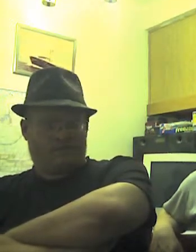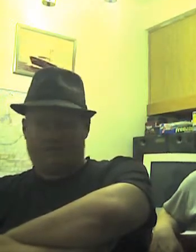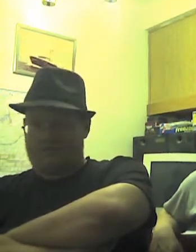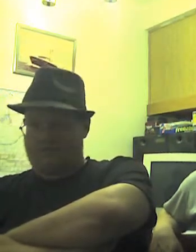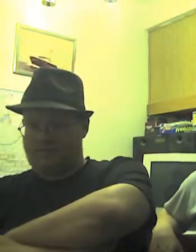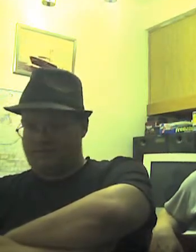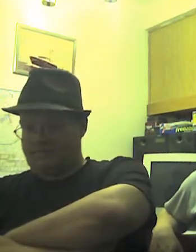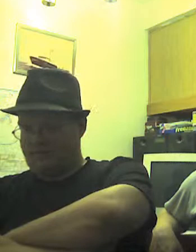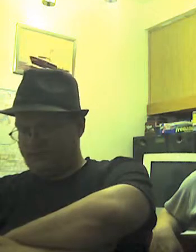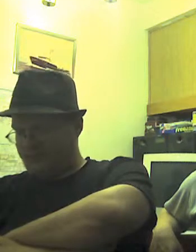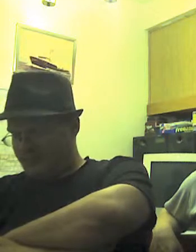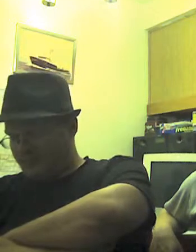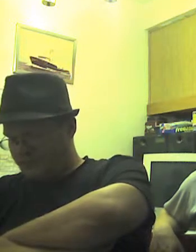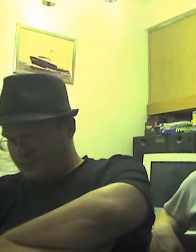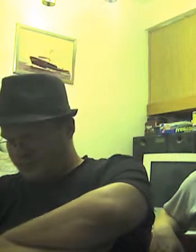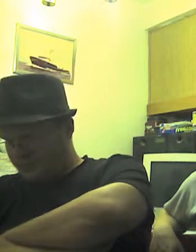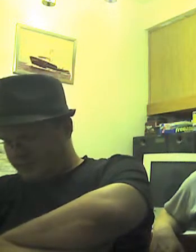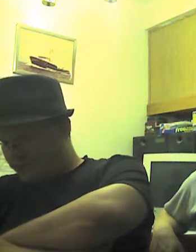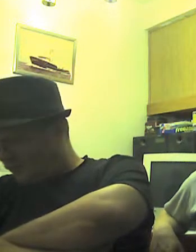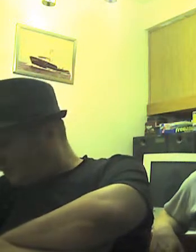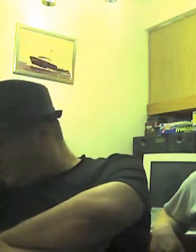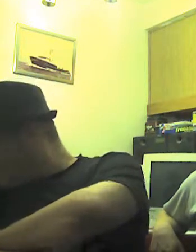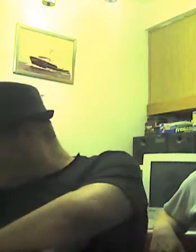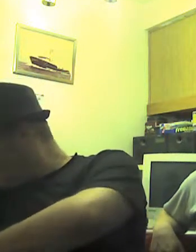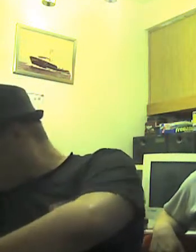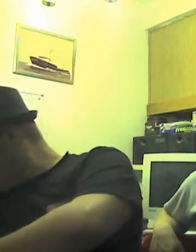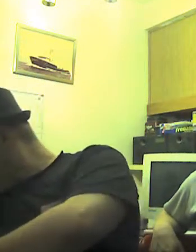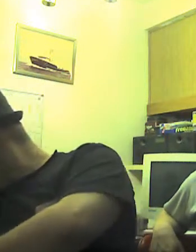Whereas everything else they couldn't because, well, it had to do with Ralphie.